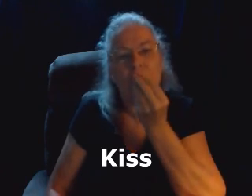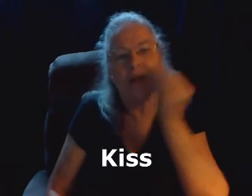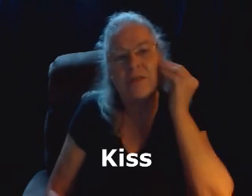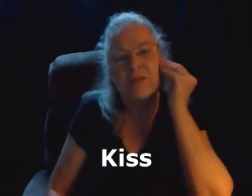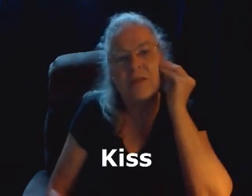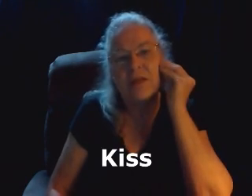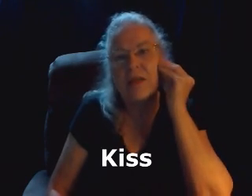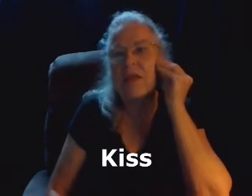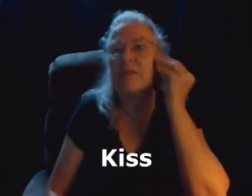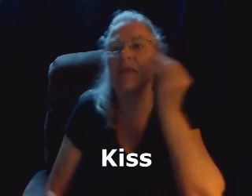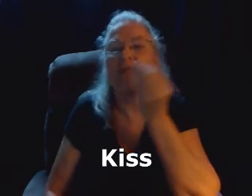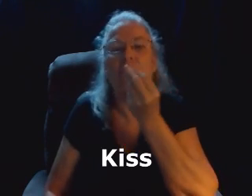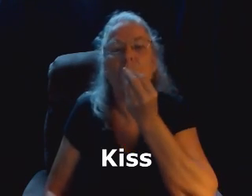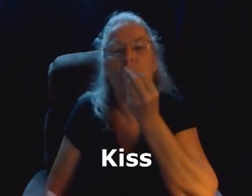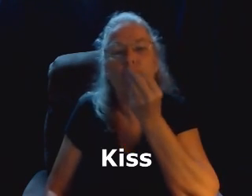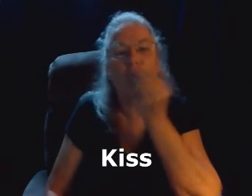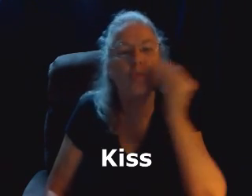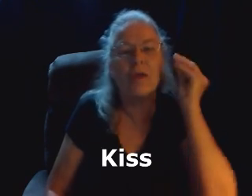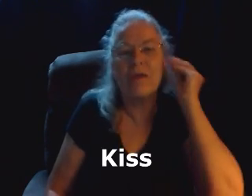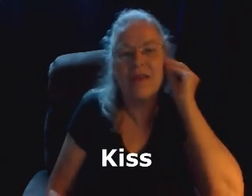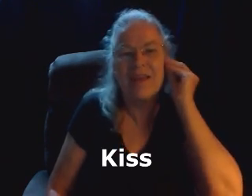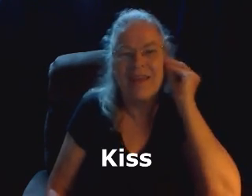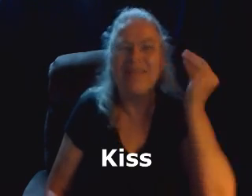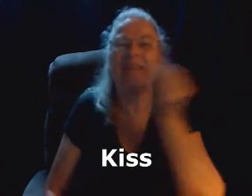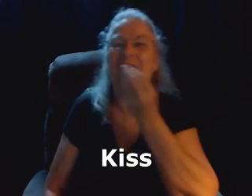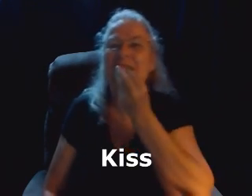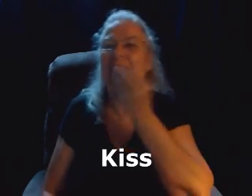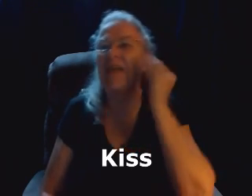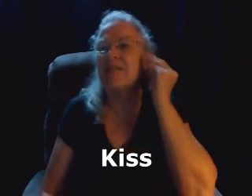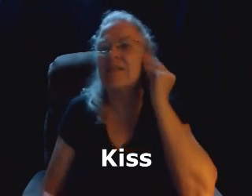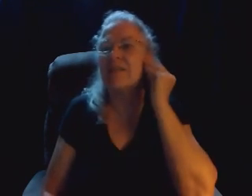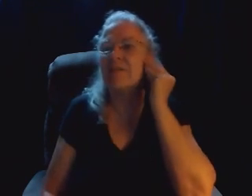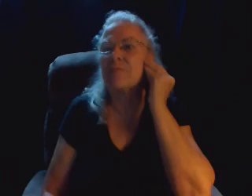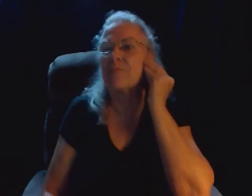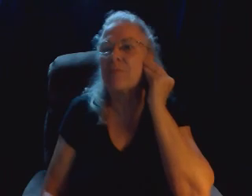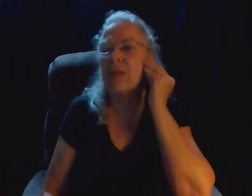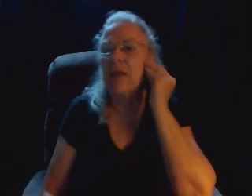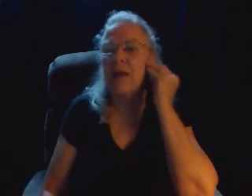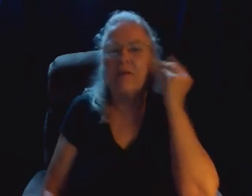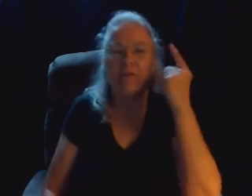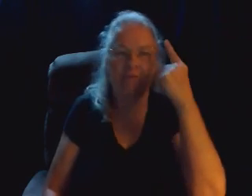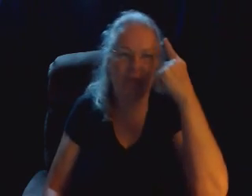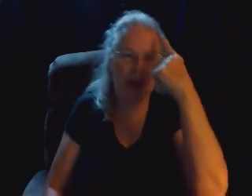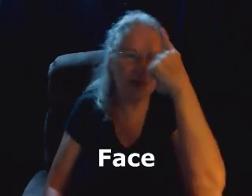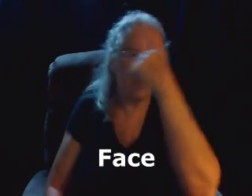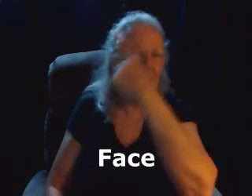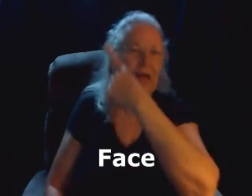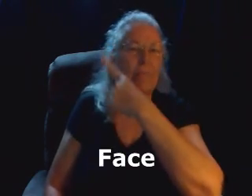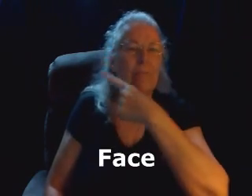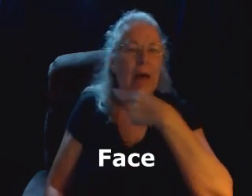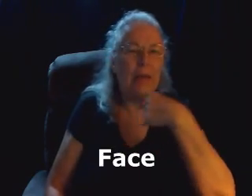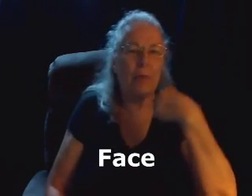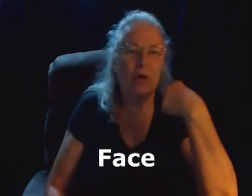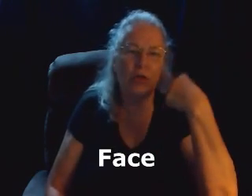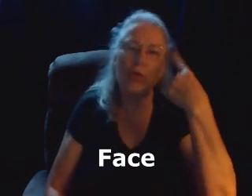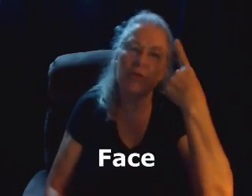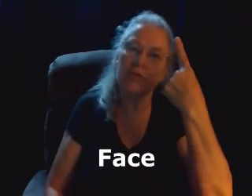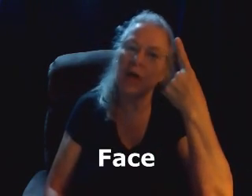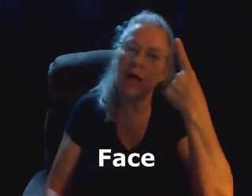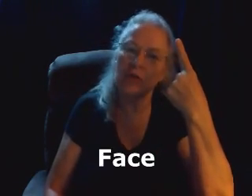It's the kissing form. Kiss. The face. Body parts you either touch